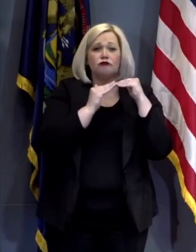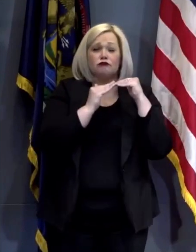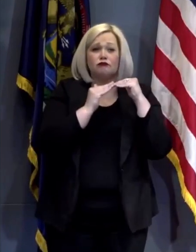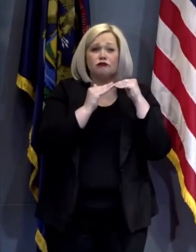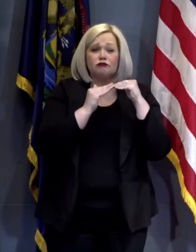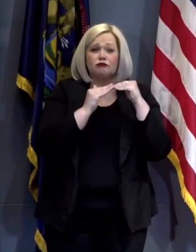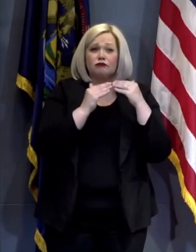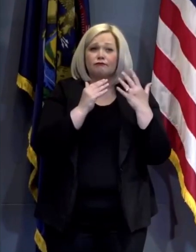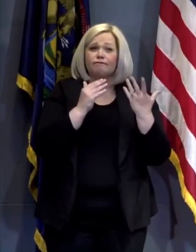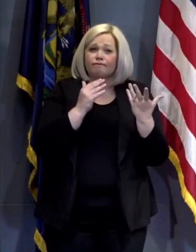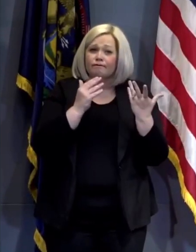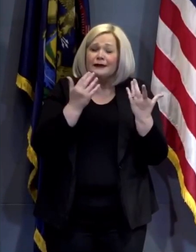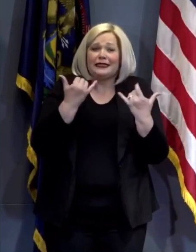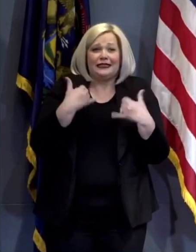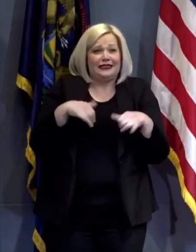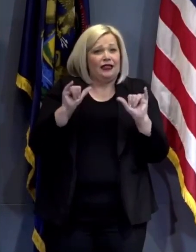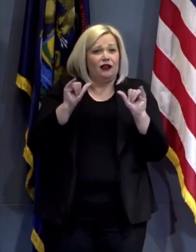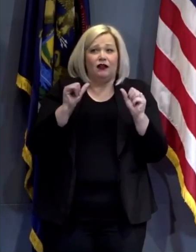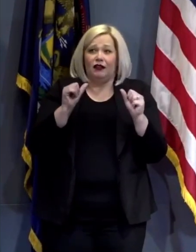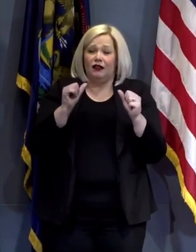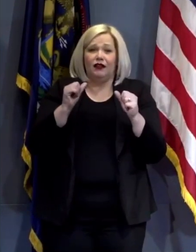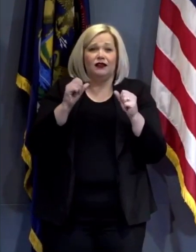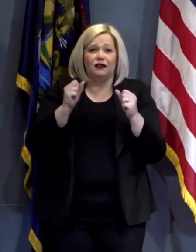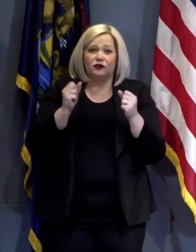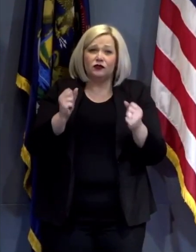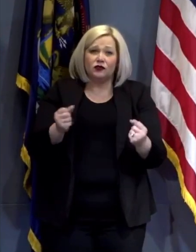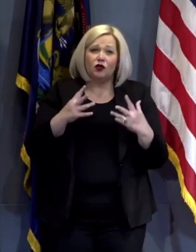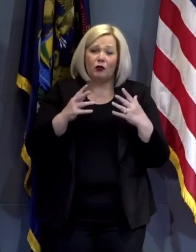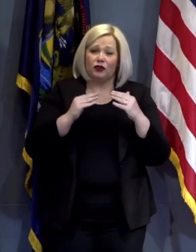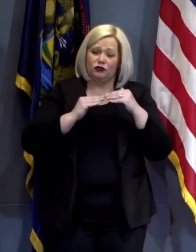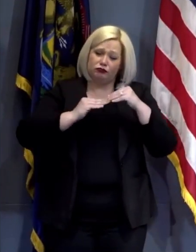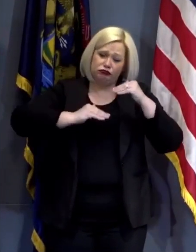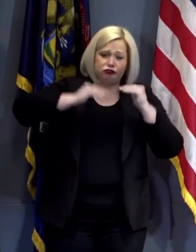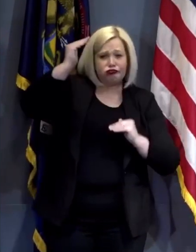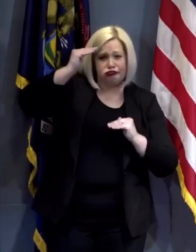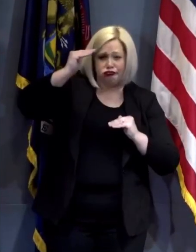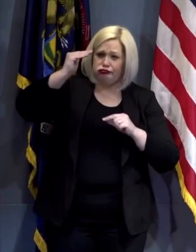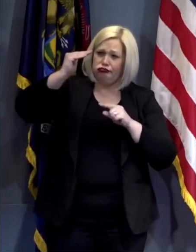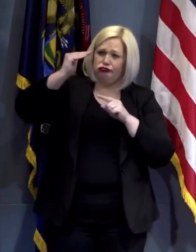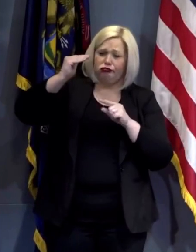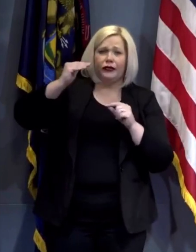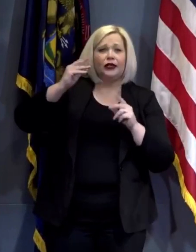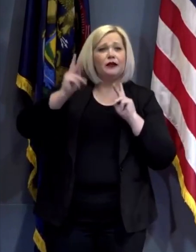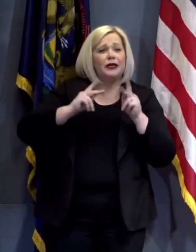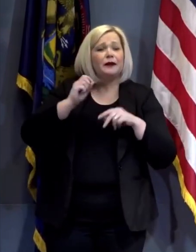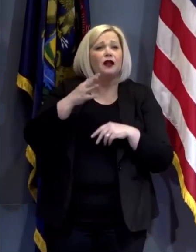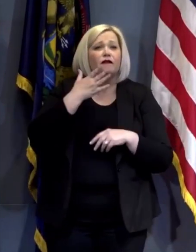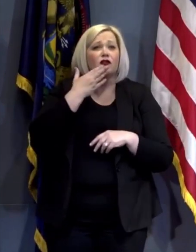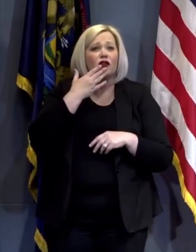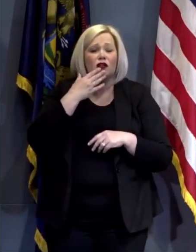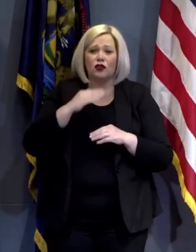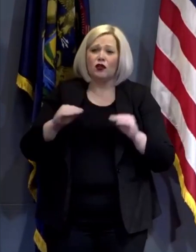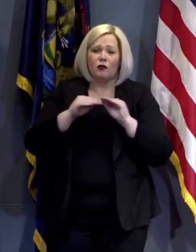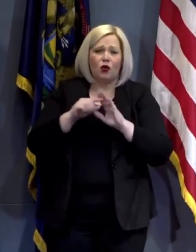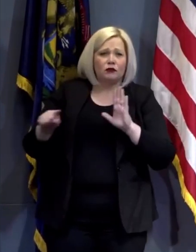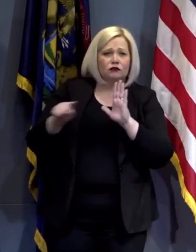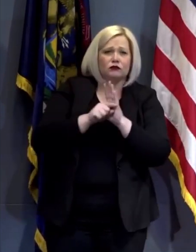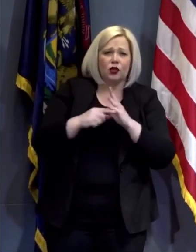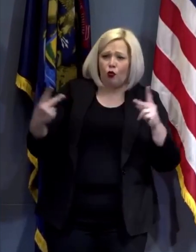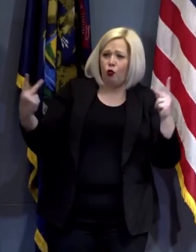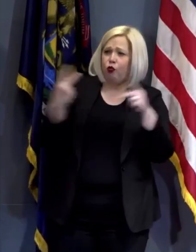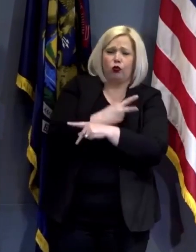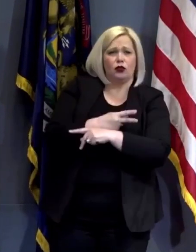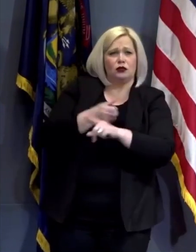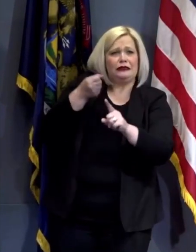we still have to respond to generations of racial disparities and inequity that have impacted communities of color across our state and across the country.